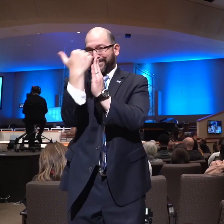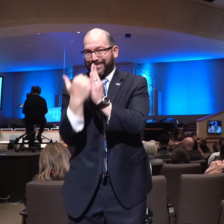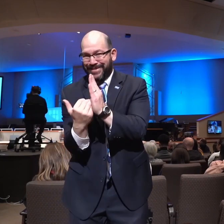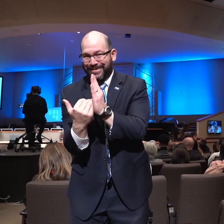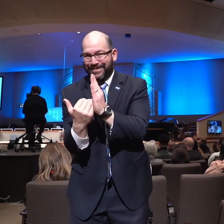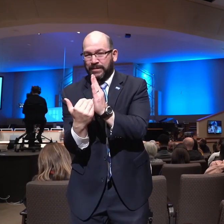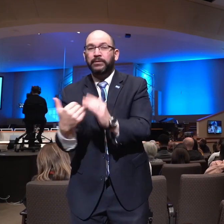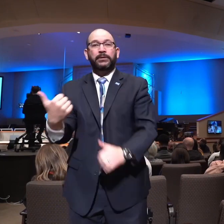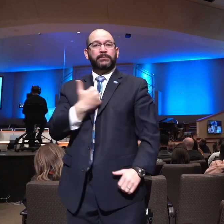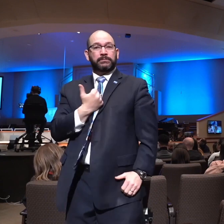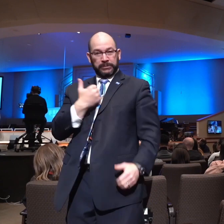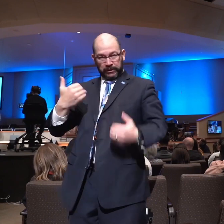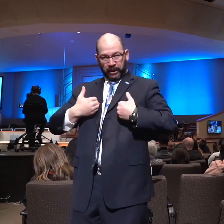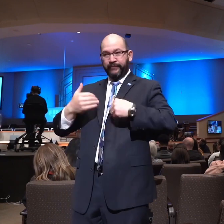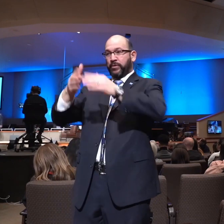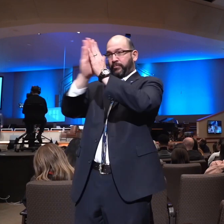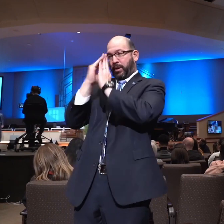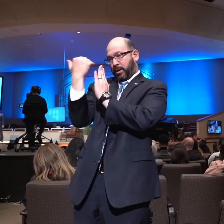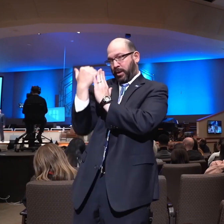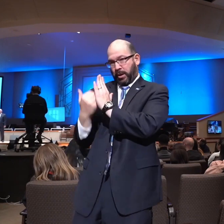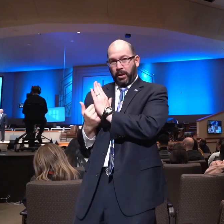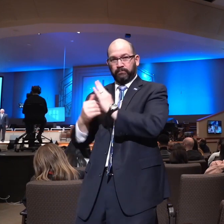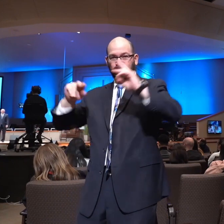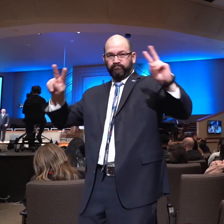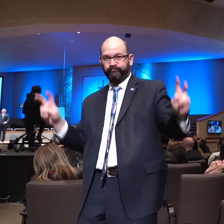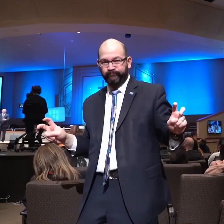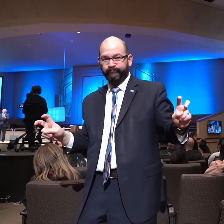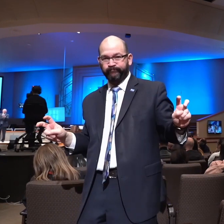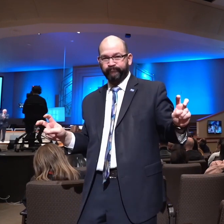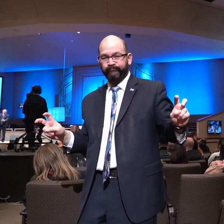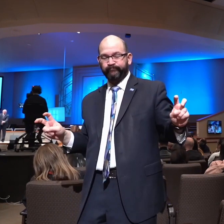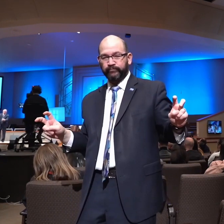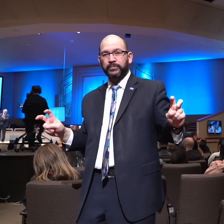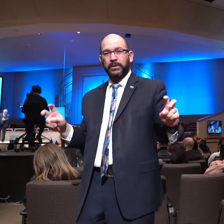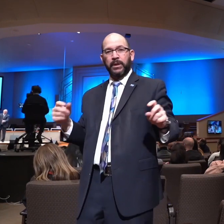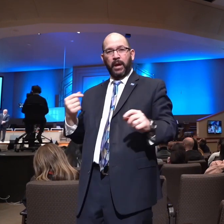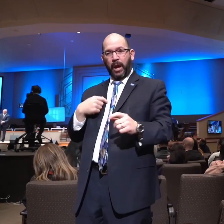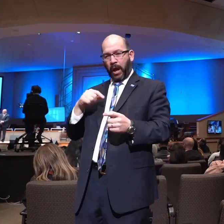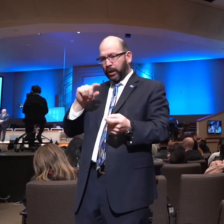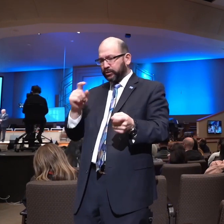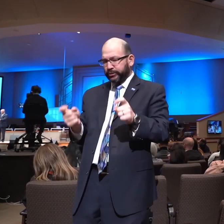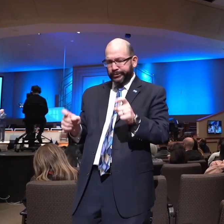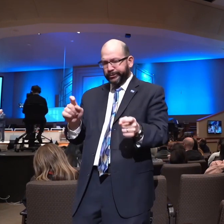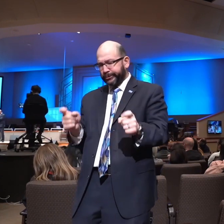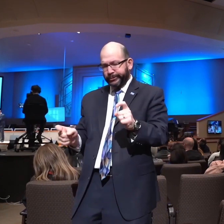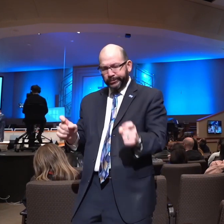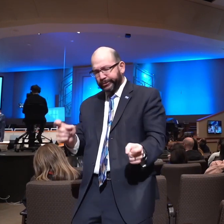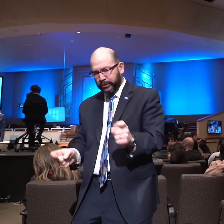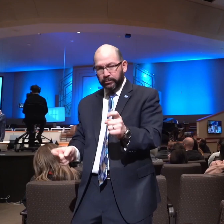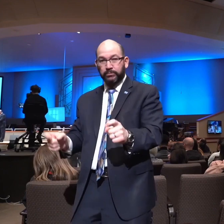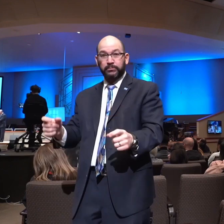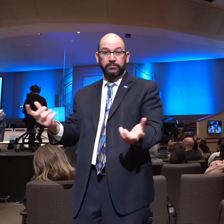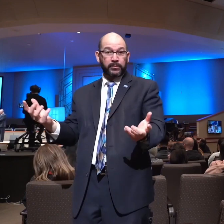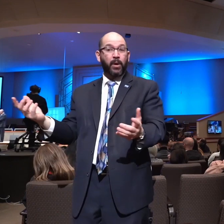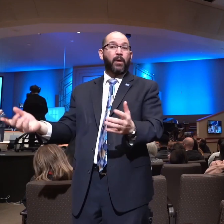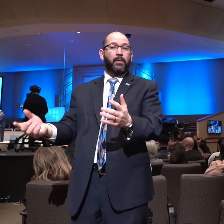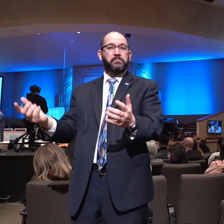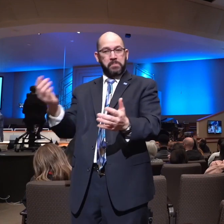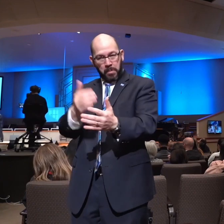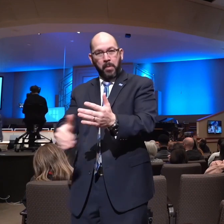prayer list that I keep, and it's a current relevant list. I have other lists. I pray for the church family